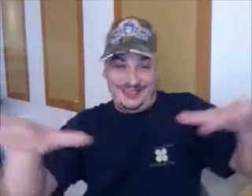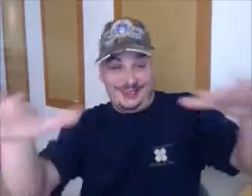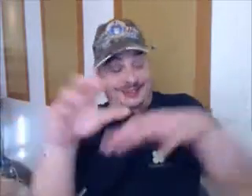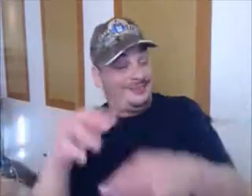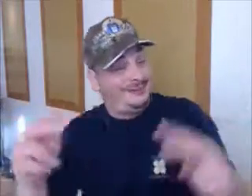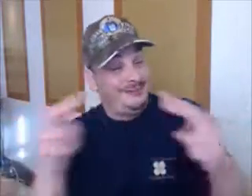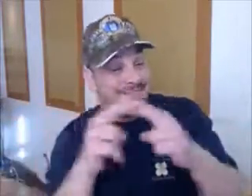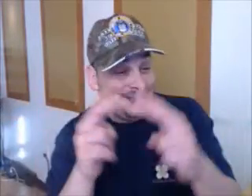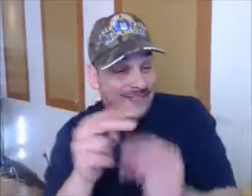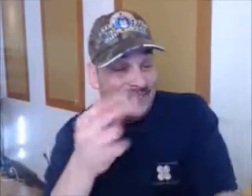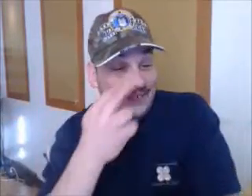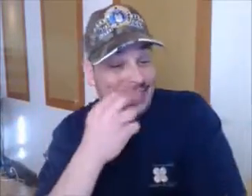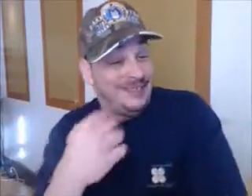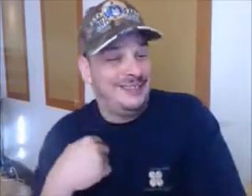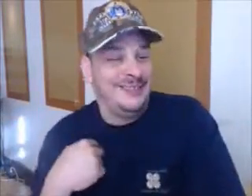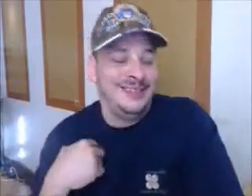Next, you can take them out for a walk exchange.